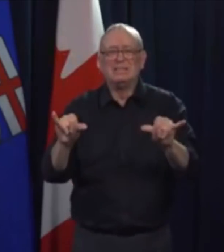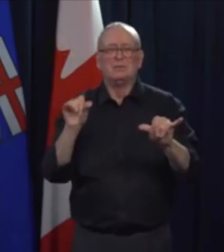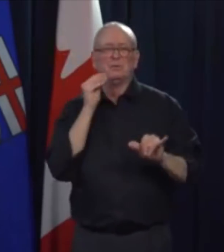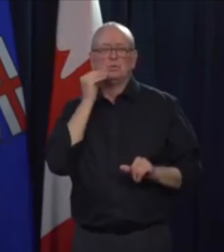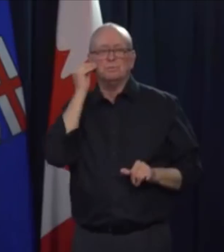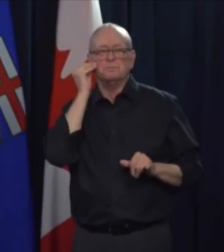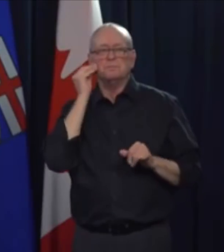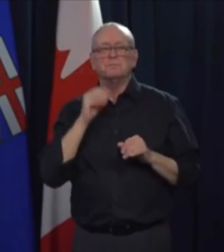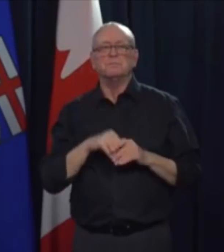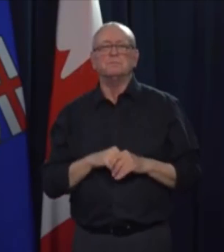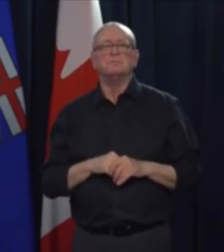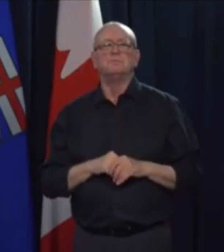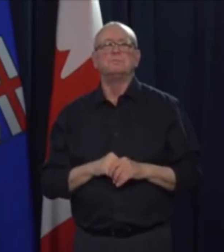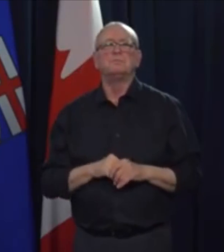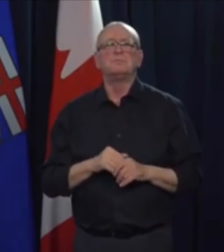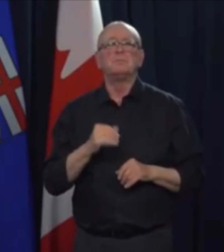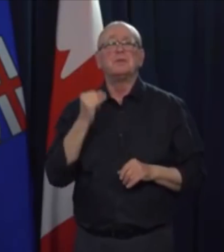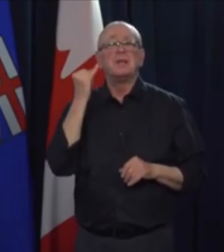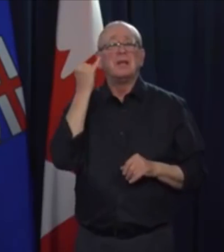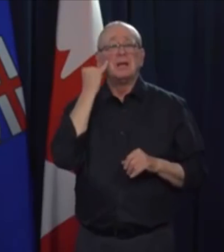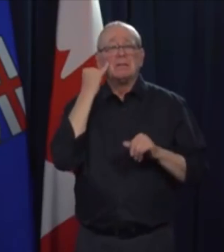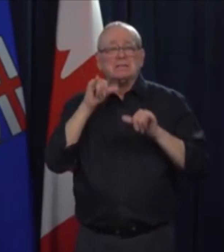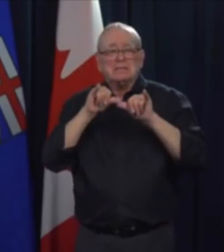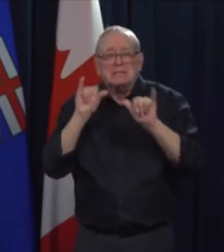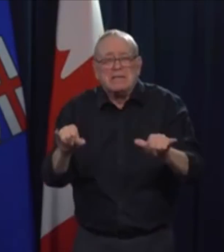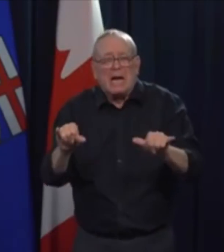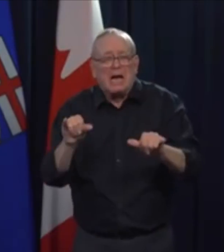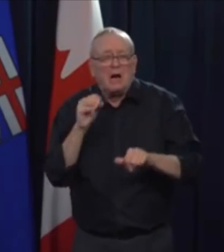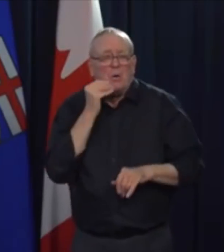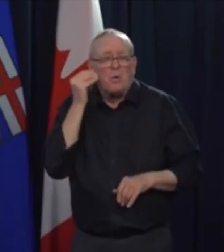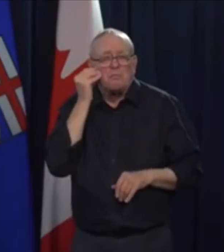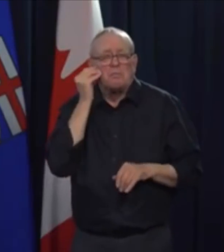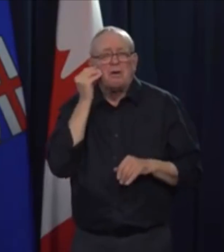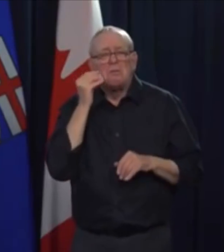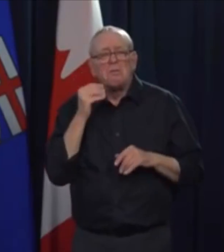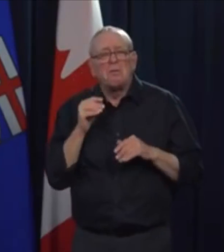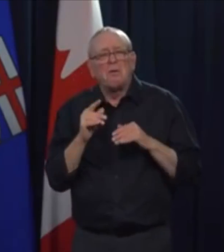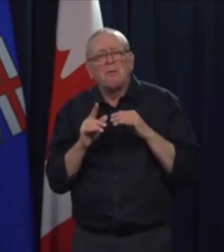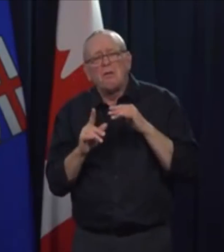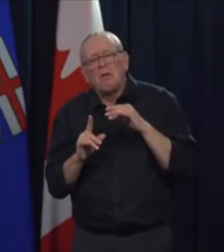must also follow the same 10-day guidance that is true for anyone who is sick.